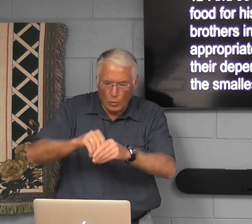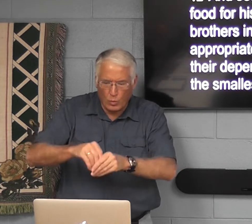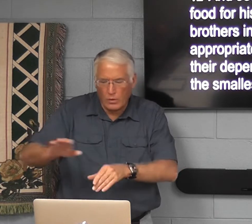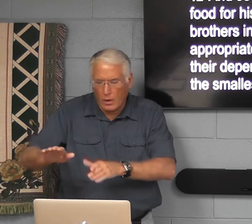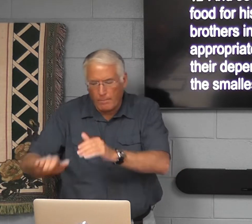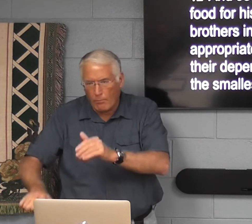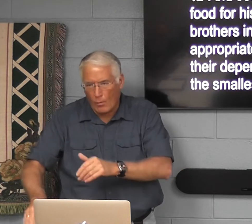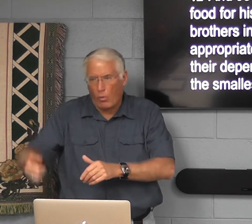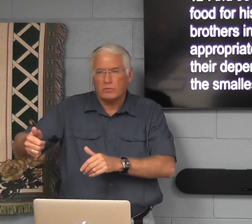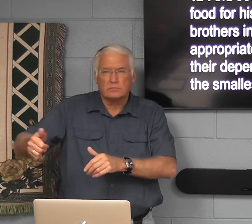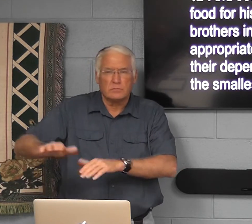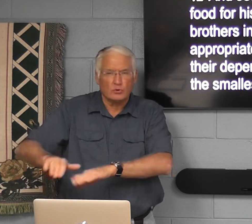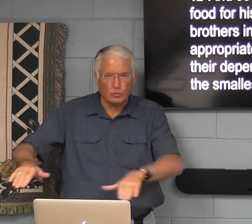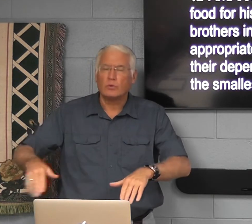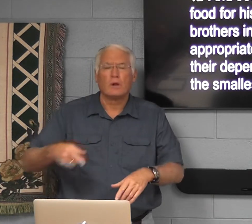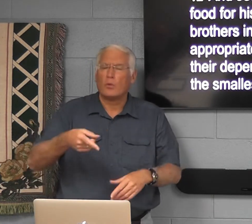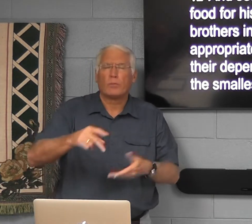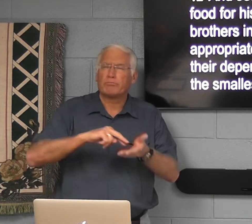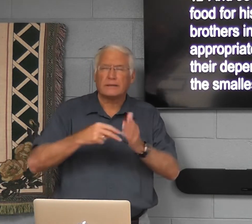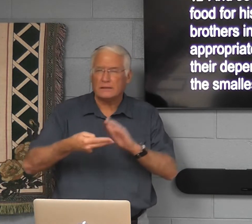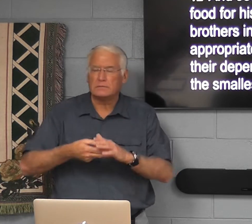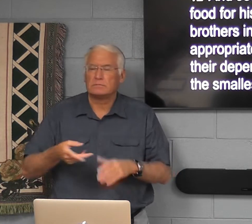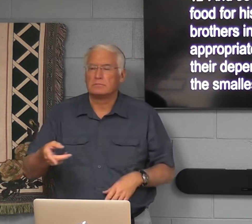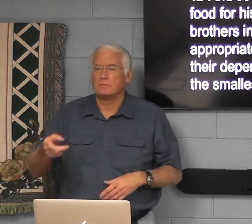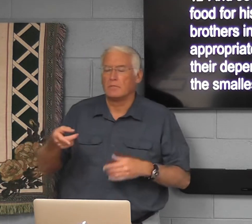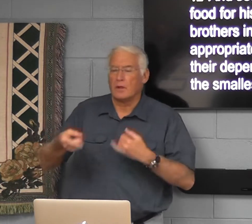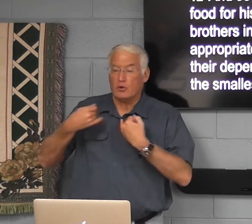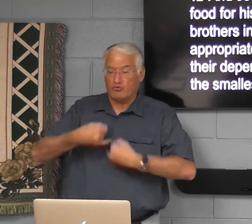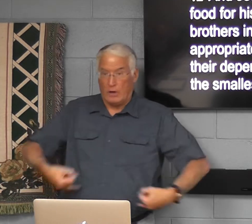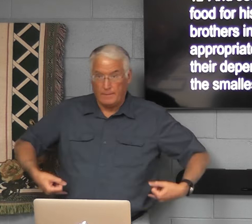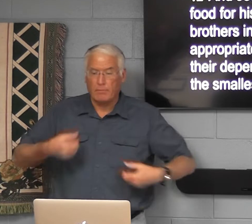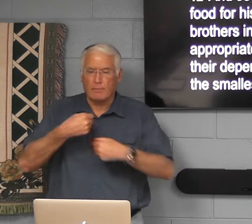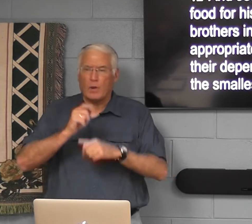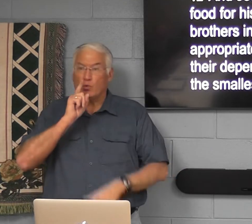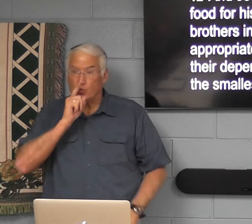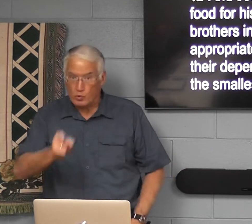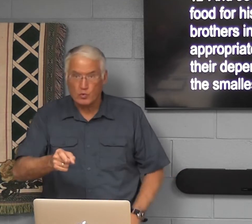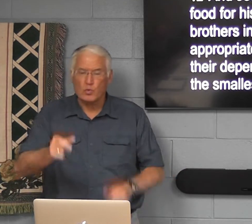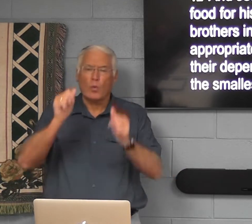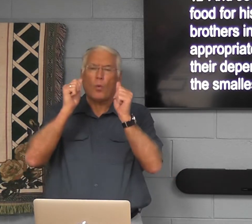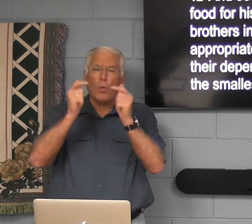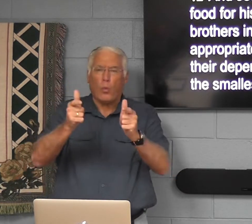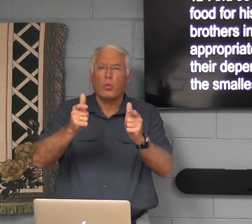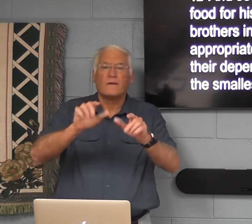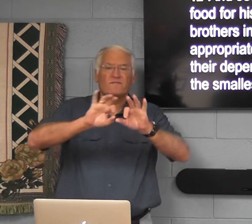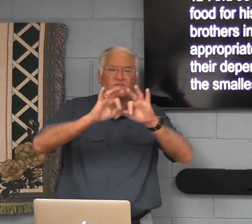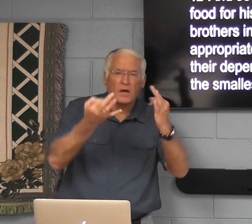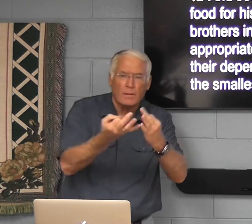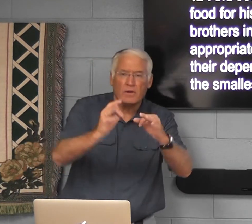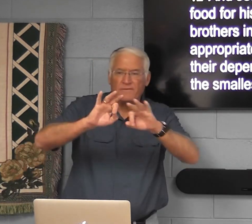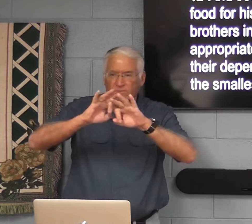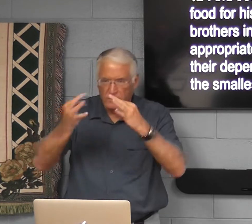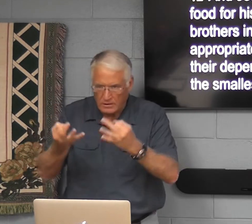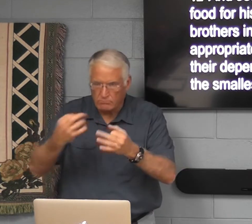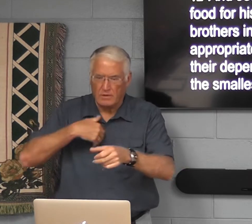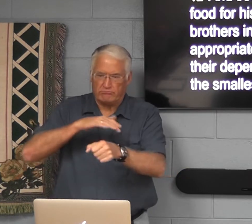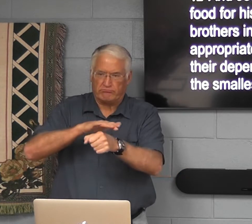amount, including the smallest children. Meaning that Joseph made sure that all of the families